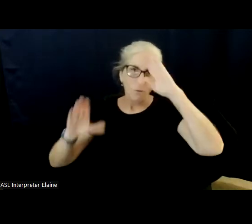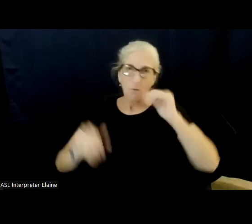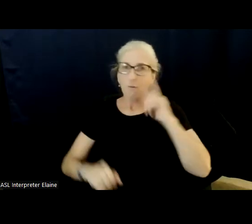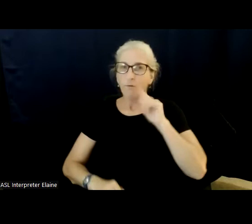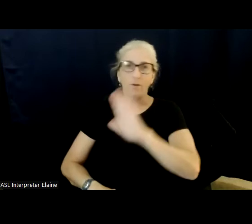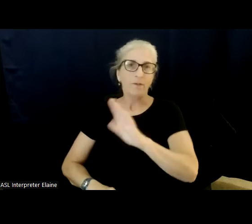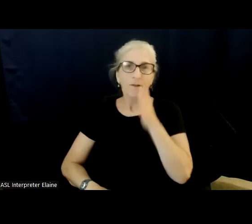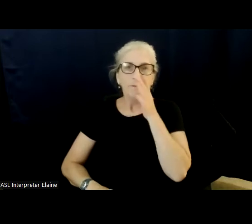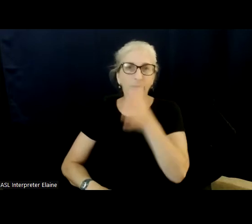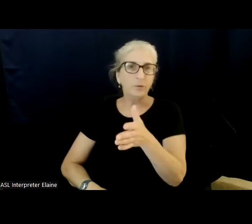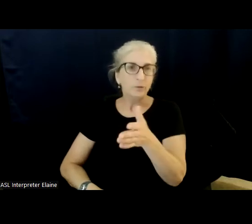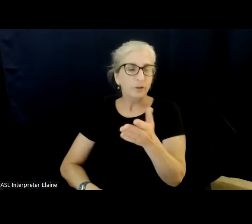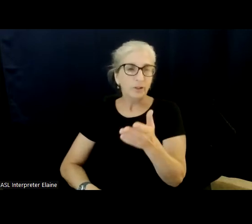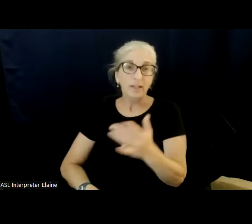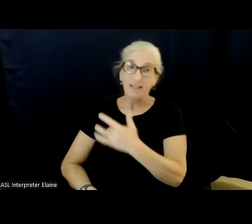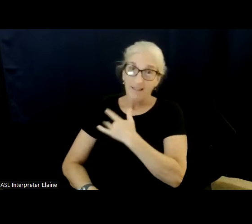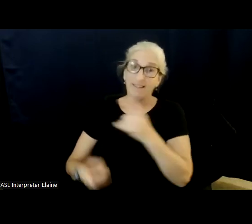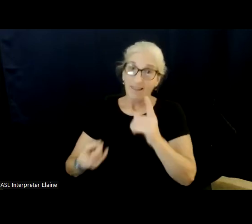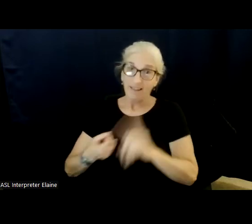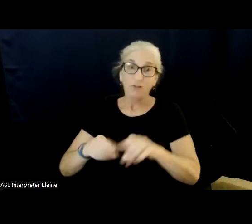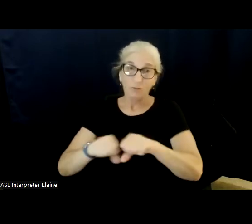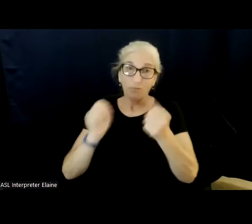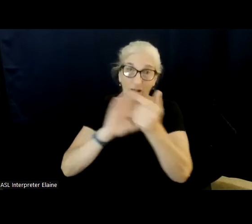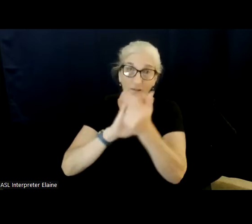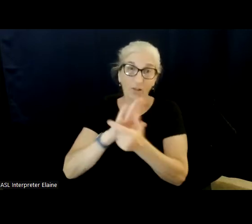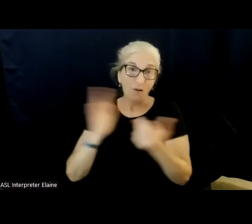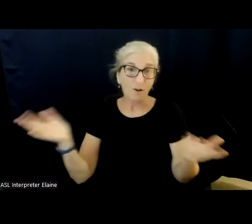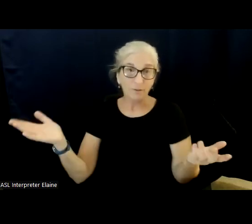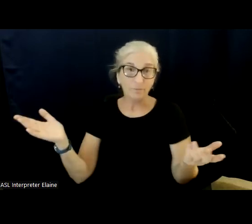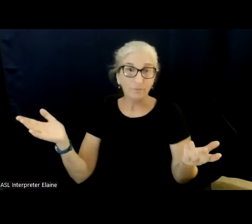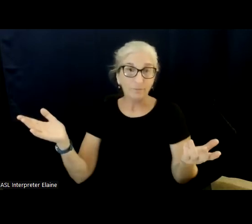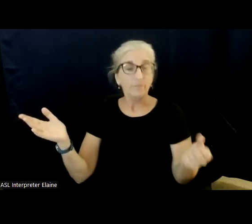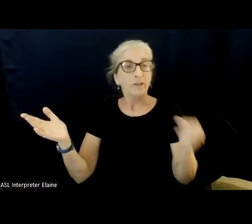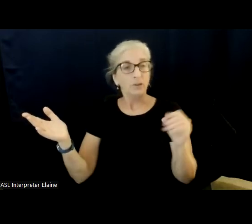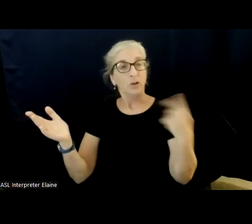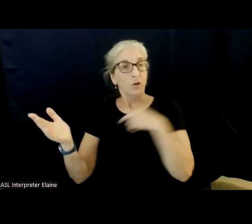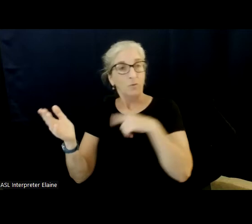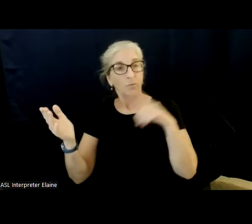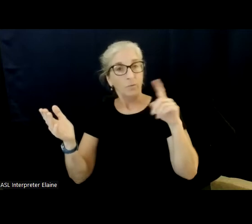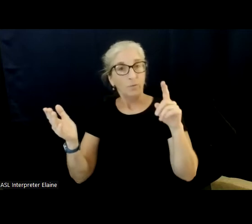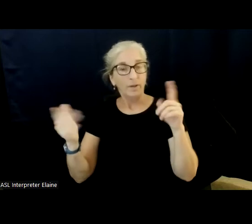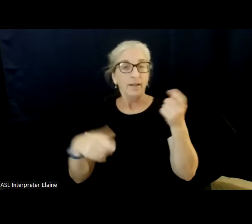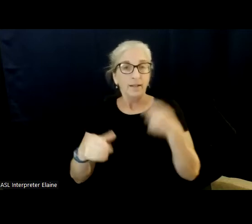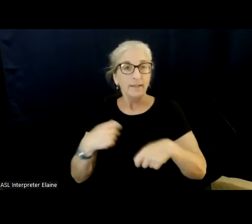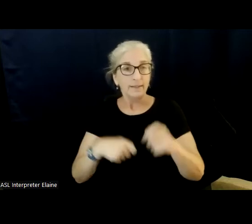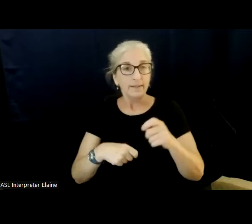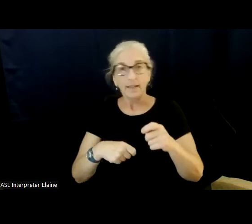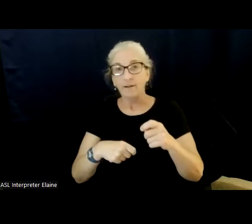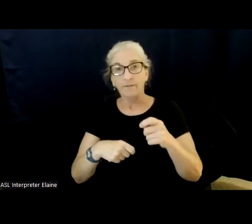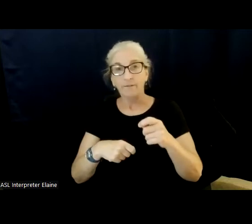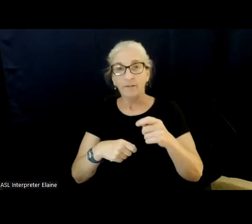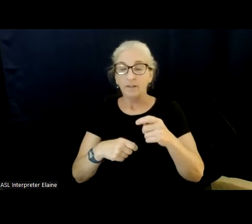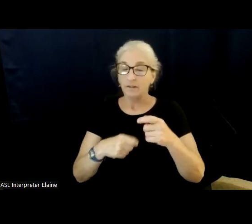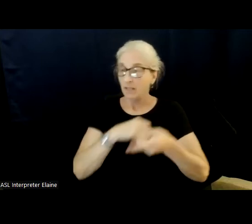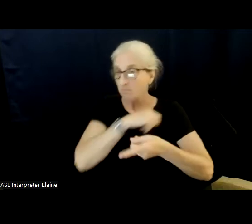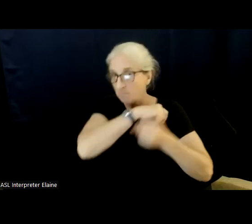attuned to, uh, to commit crime. Uh, so maybe part of what we need to do is instead of being, uh, coercive and punitive,